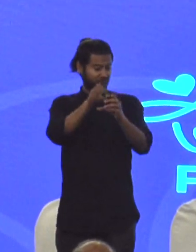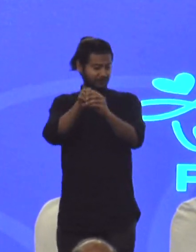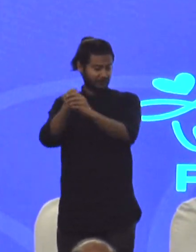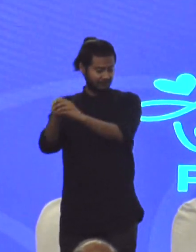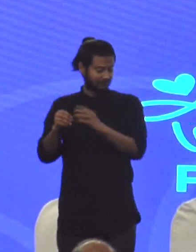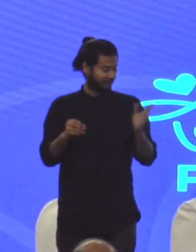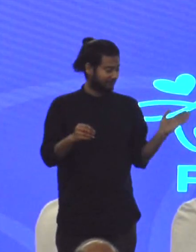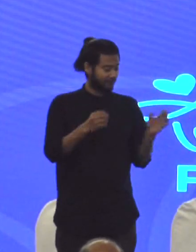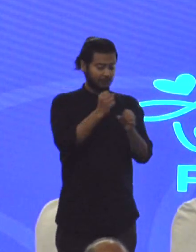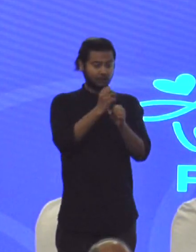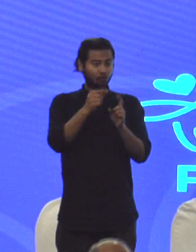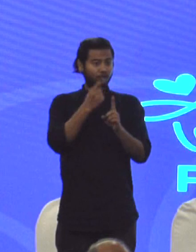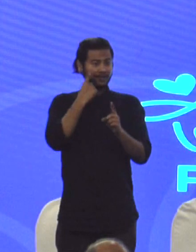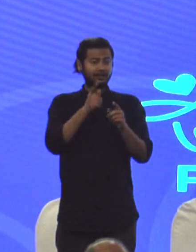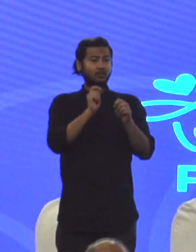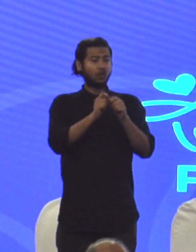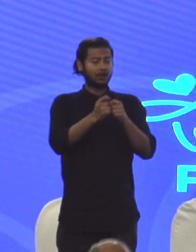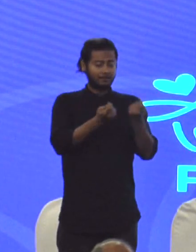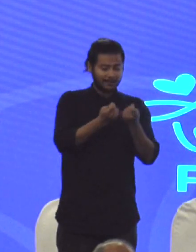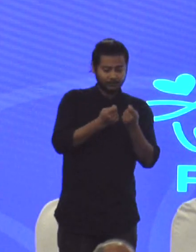various groups and teams. Thank you, Kapi.